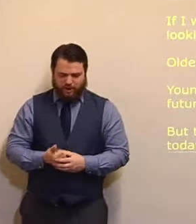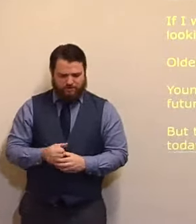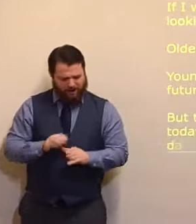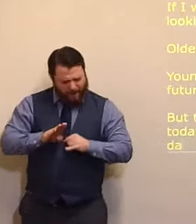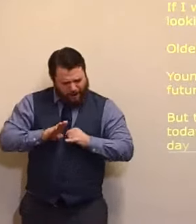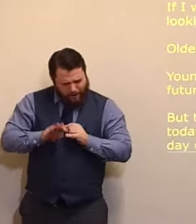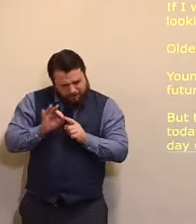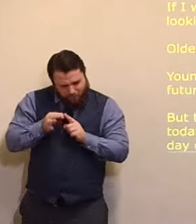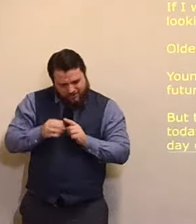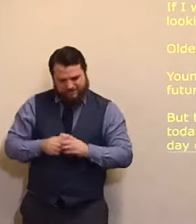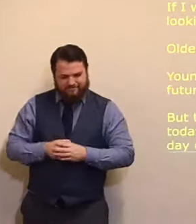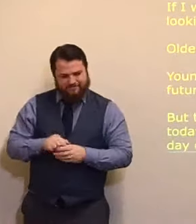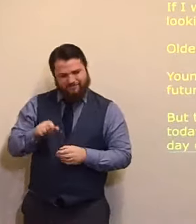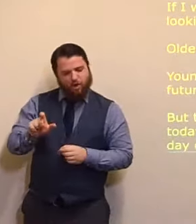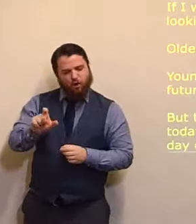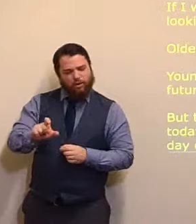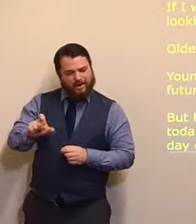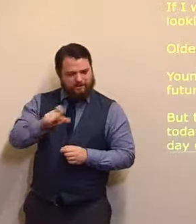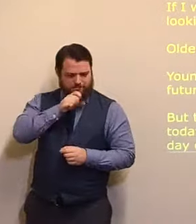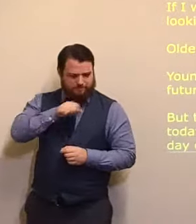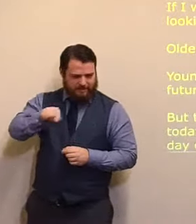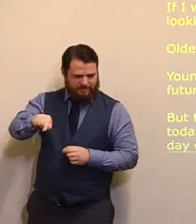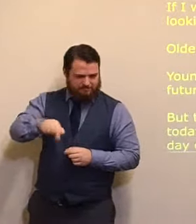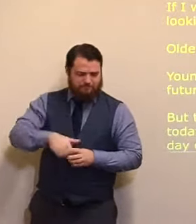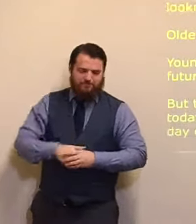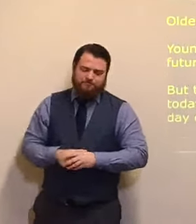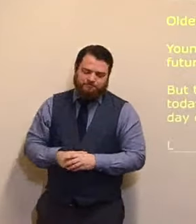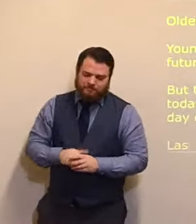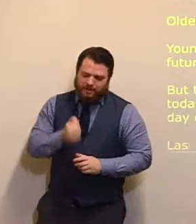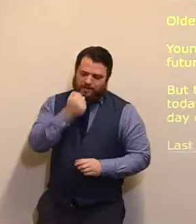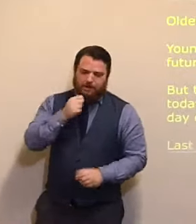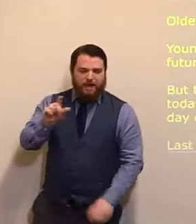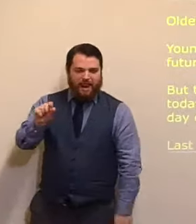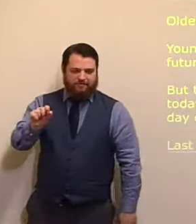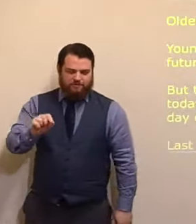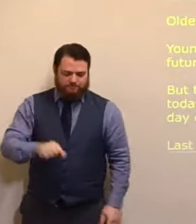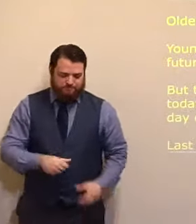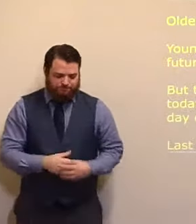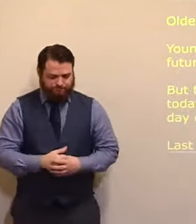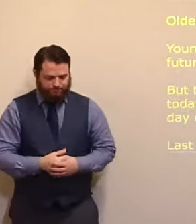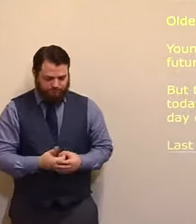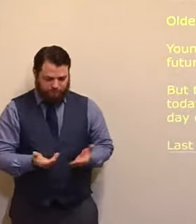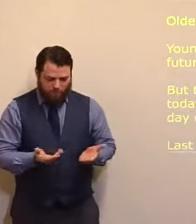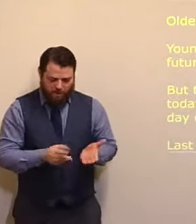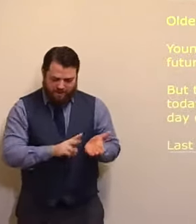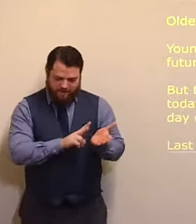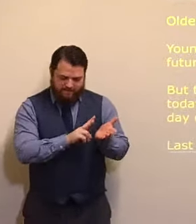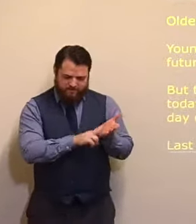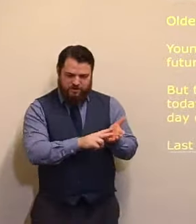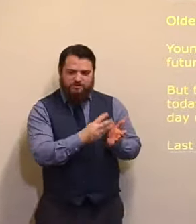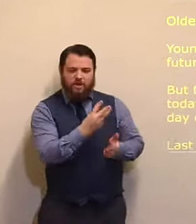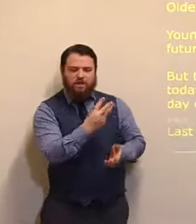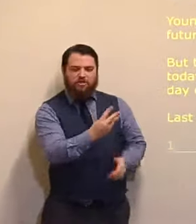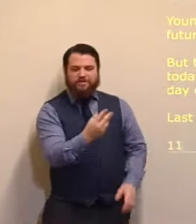quality, about Cornelius, in this passage. And it is in verse 37. 37.